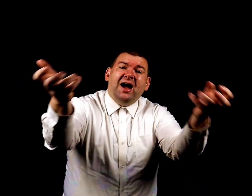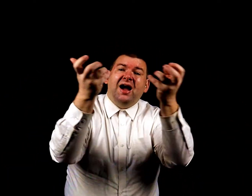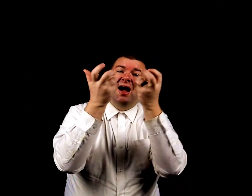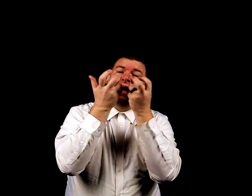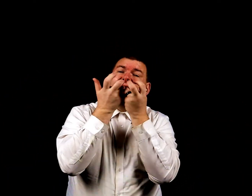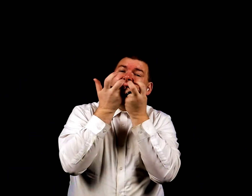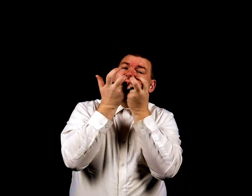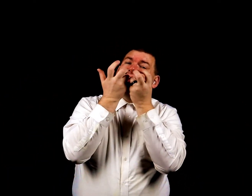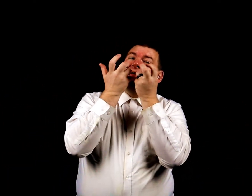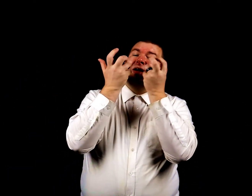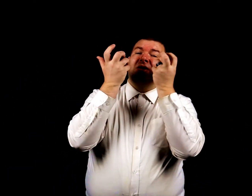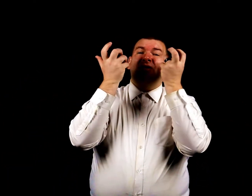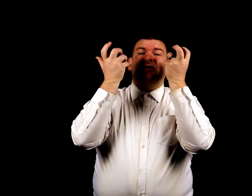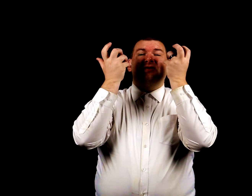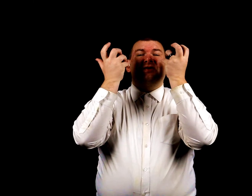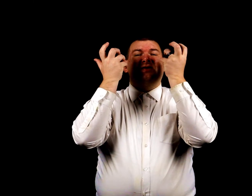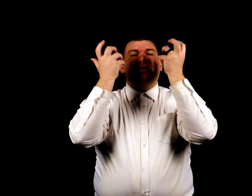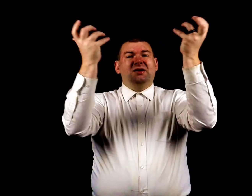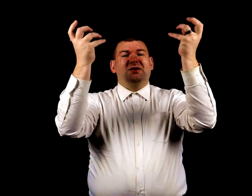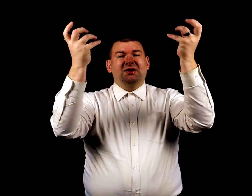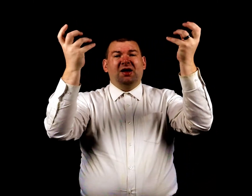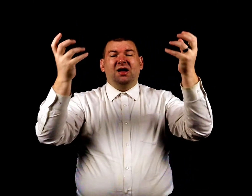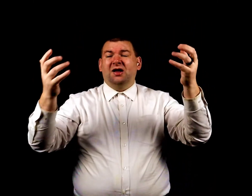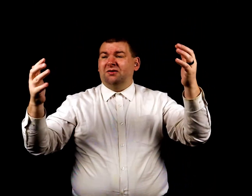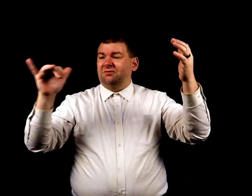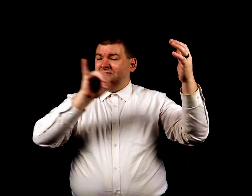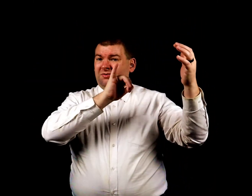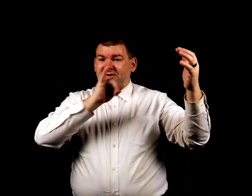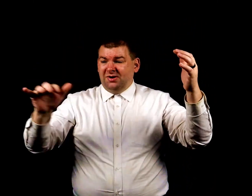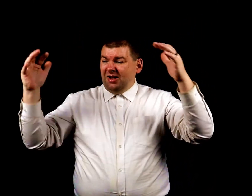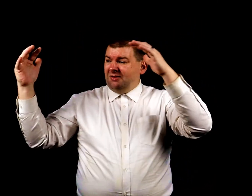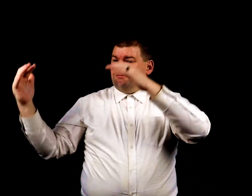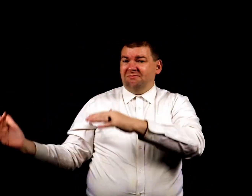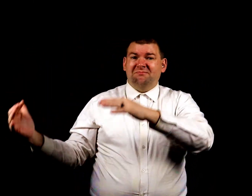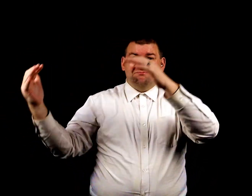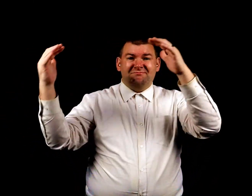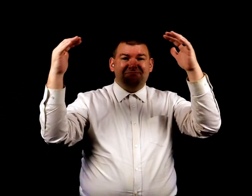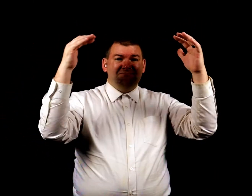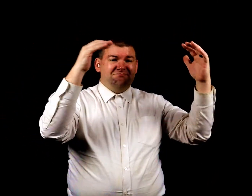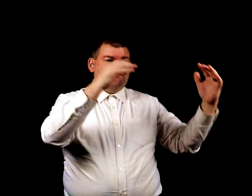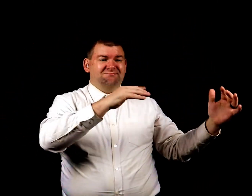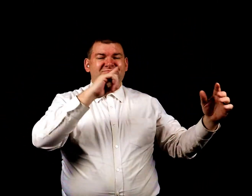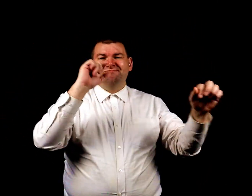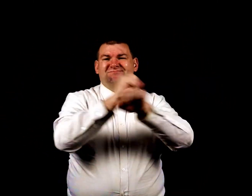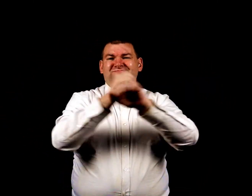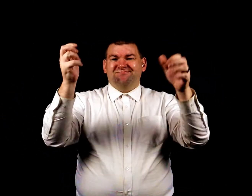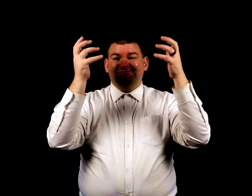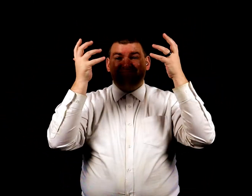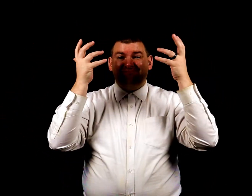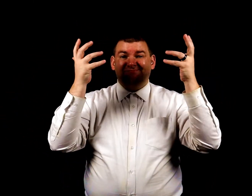I'm gonna shout like the battle is over